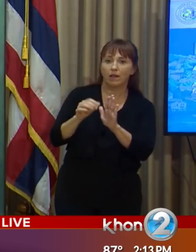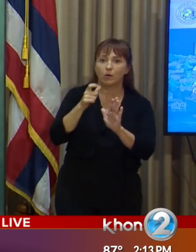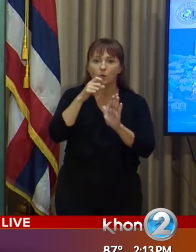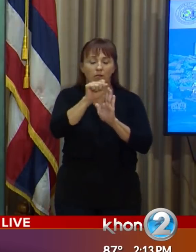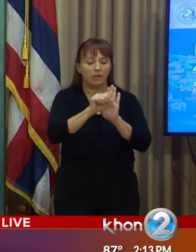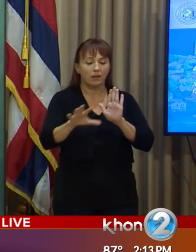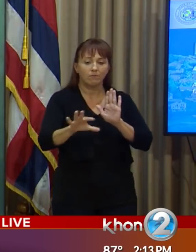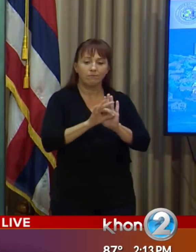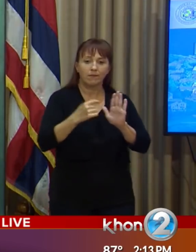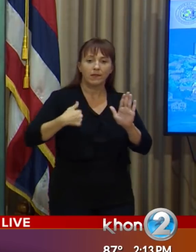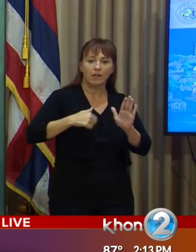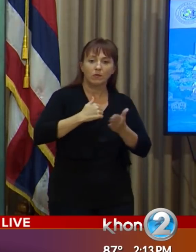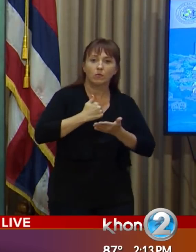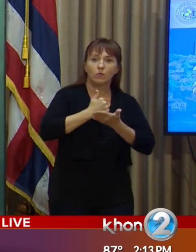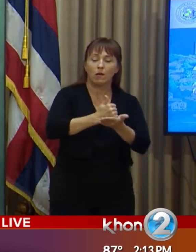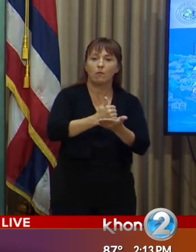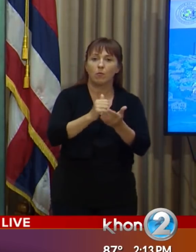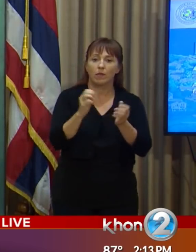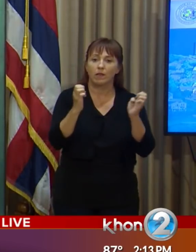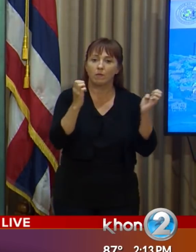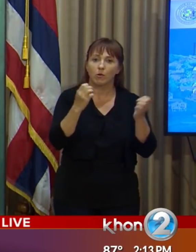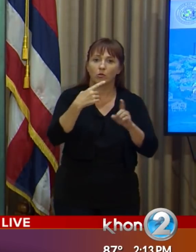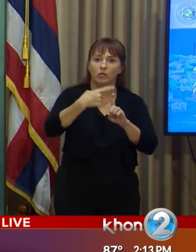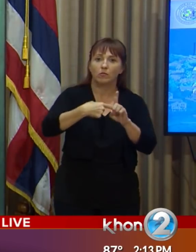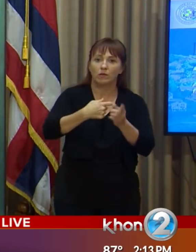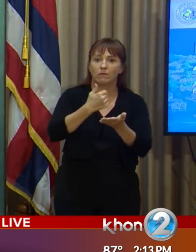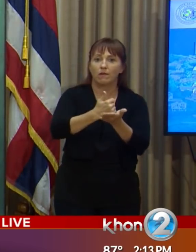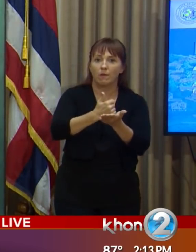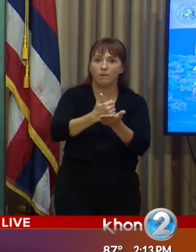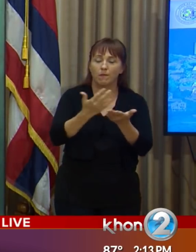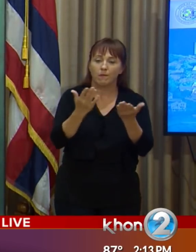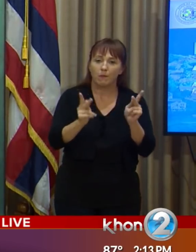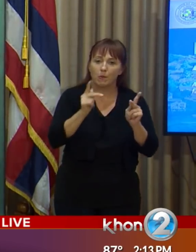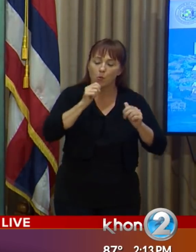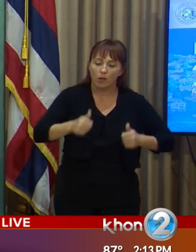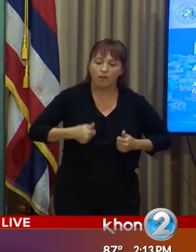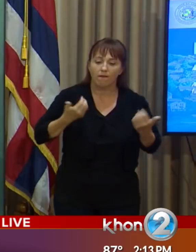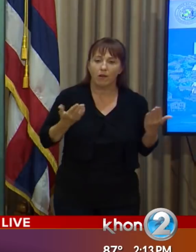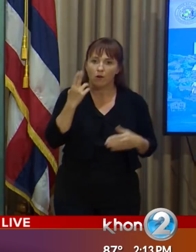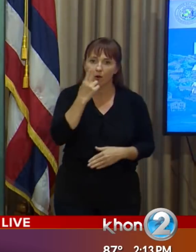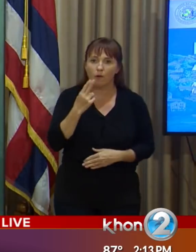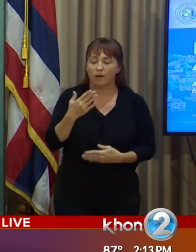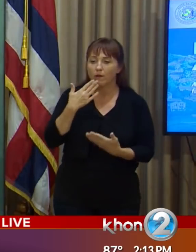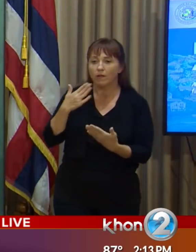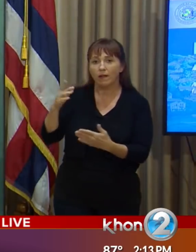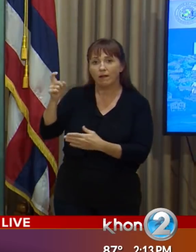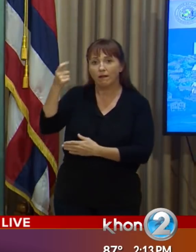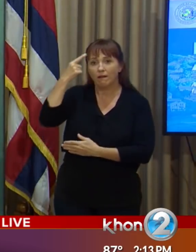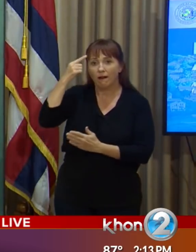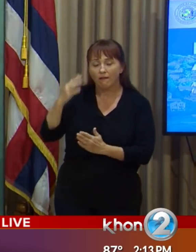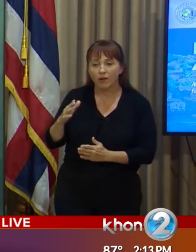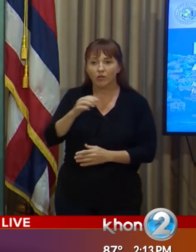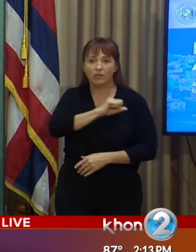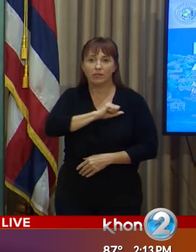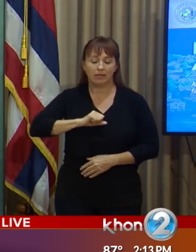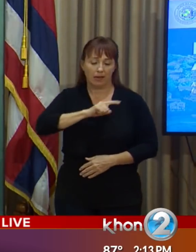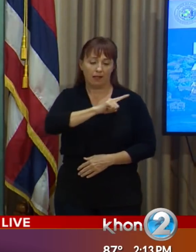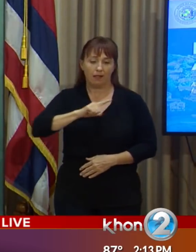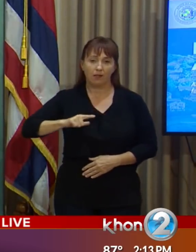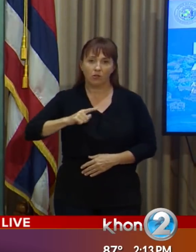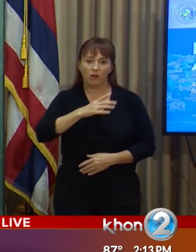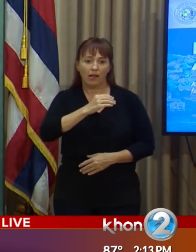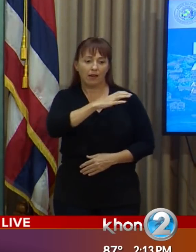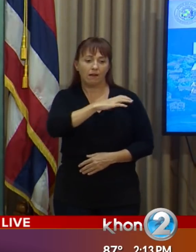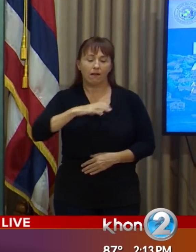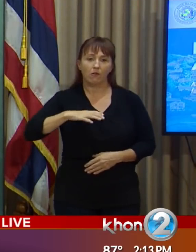provide emergency rental assistance to the residents of Hawai'i. We thank Governor Ige, the state legislature, and